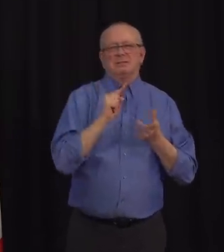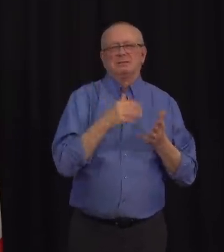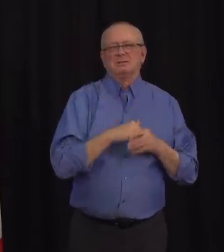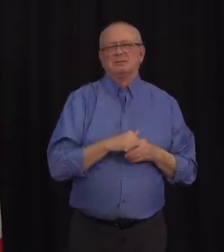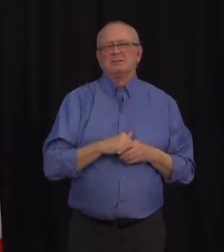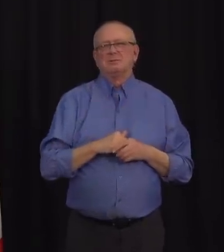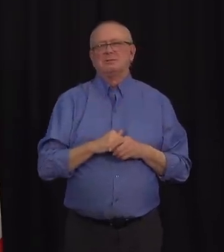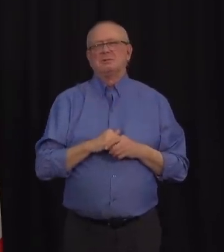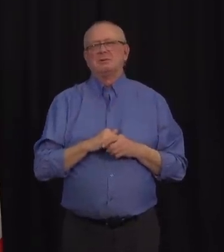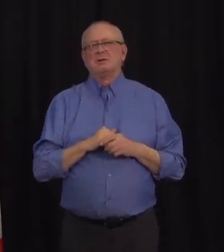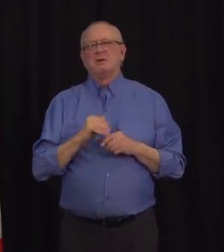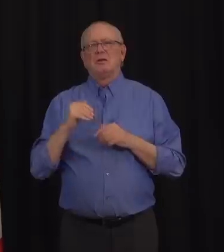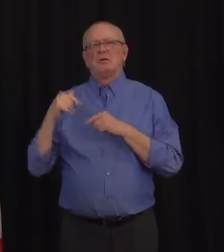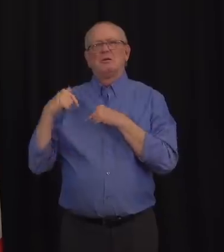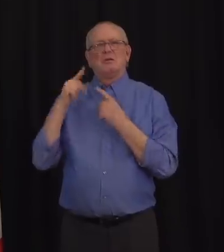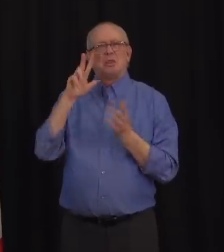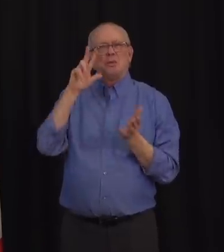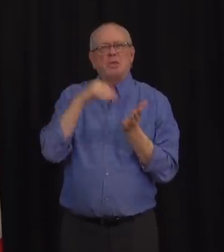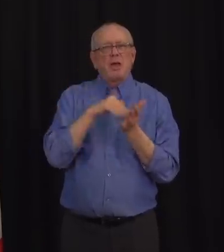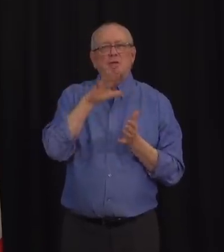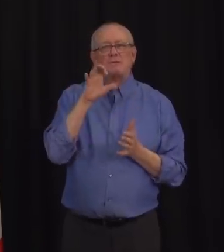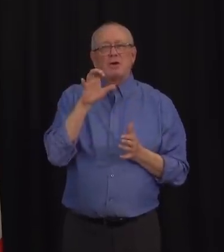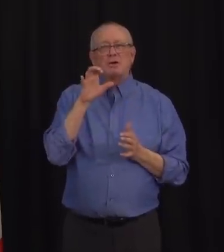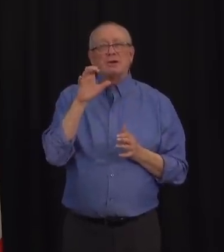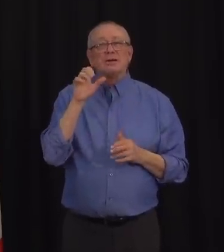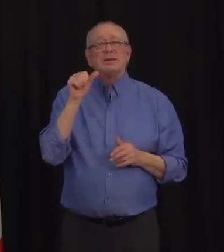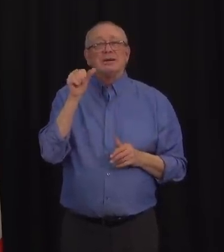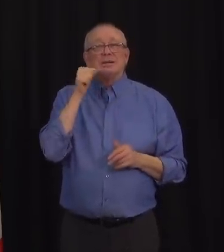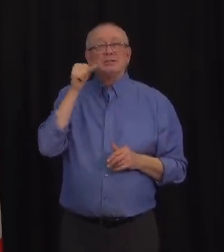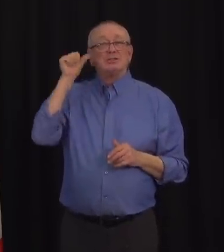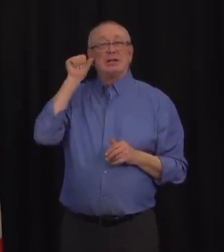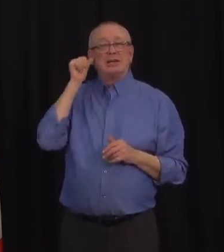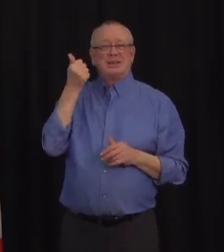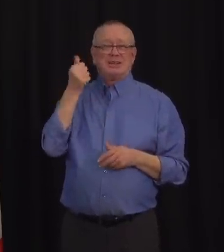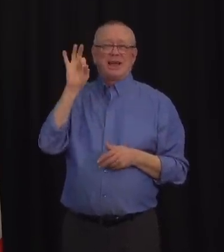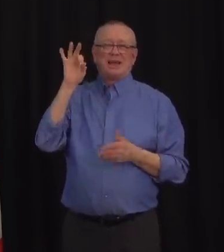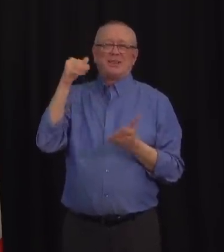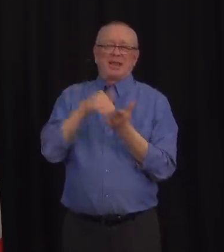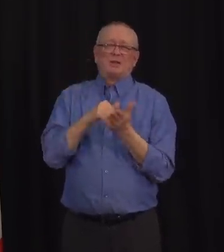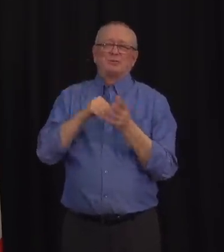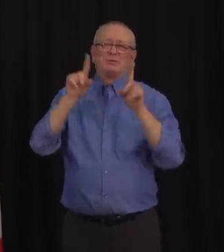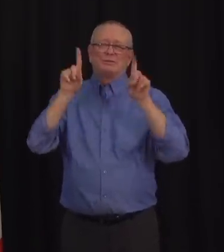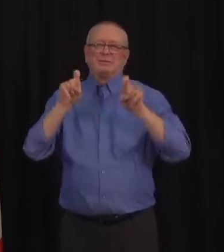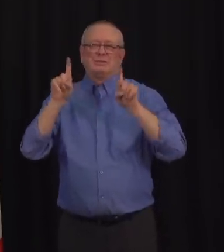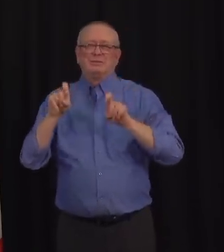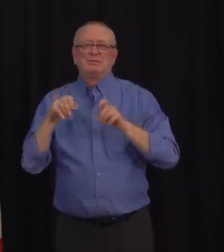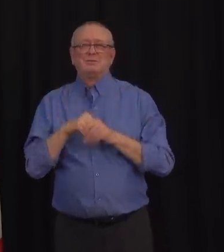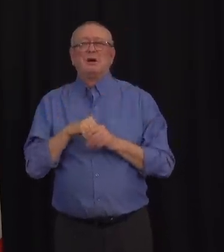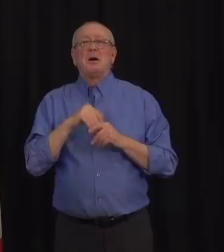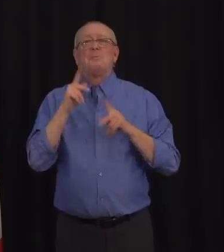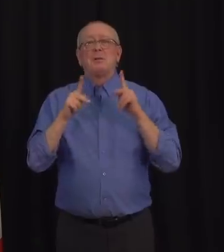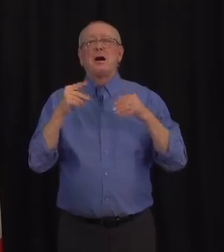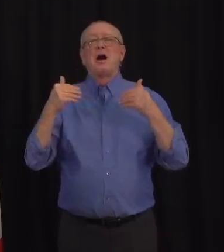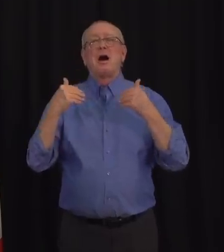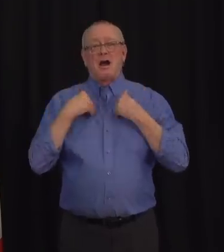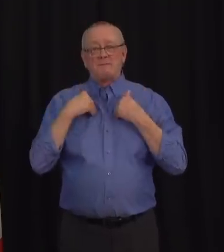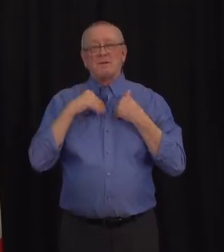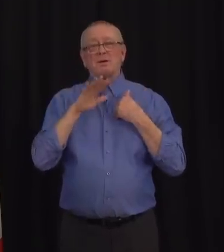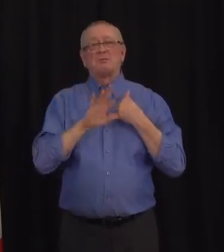,000 the day before. Our provincial positivity rate sits at about 8.3%.